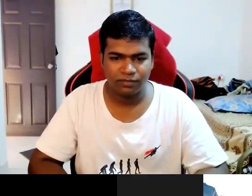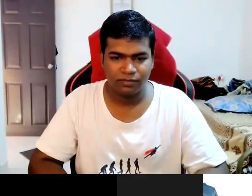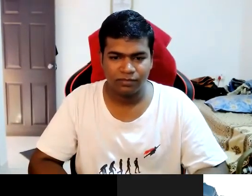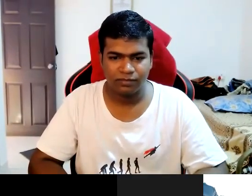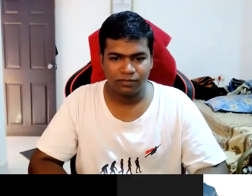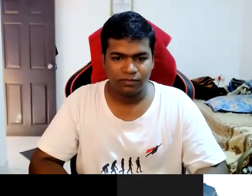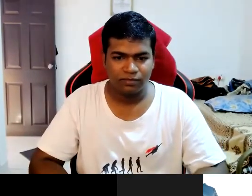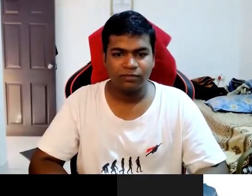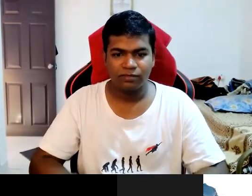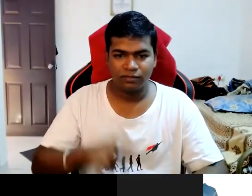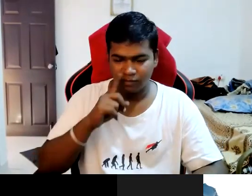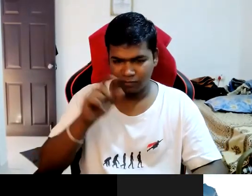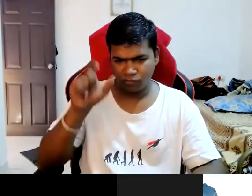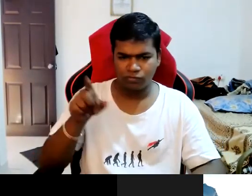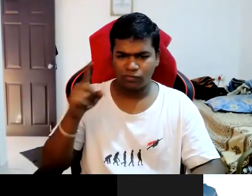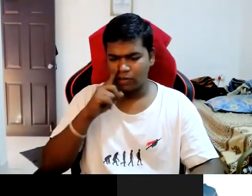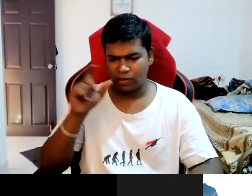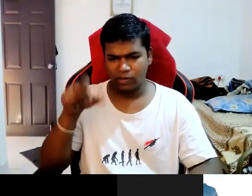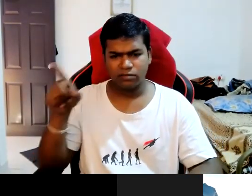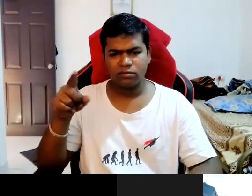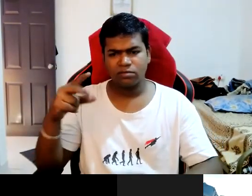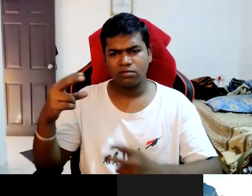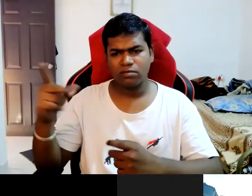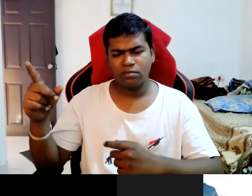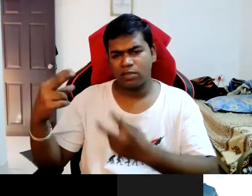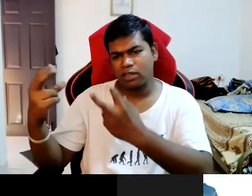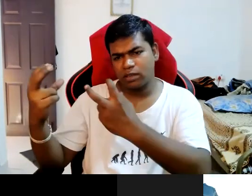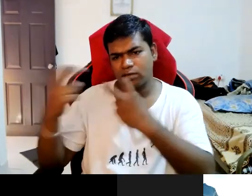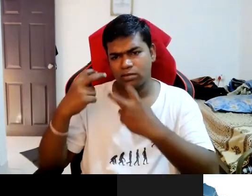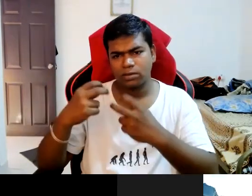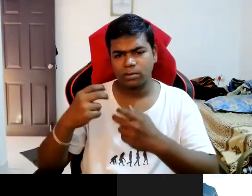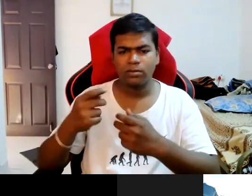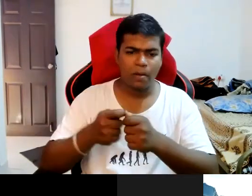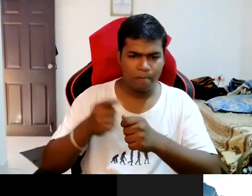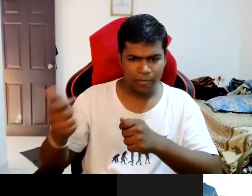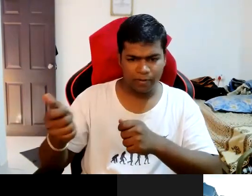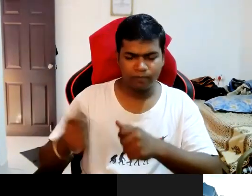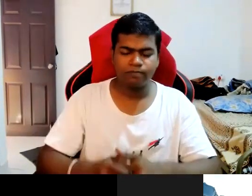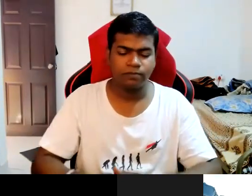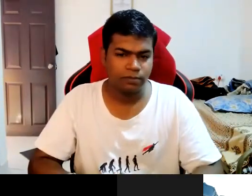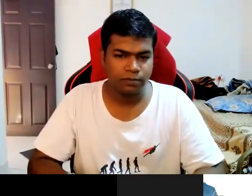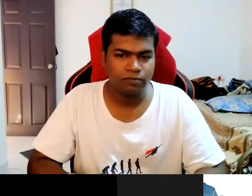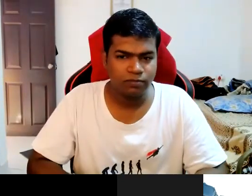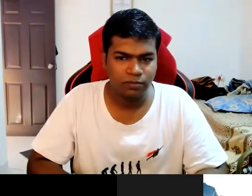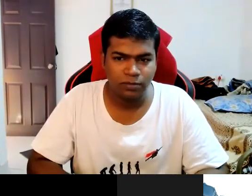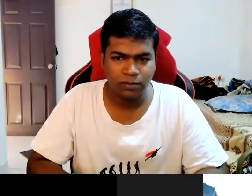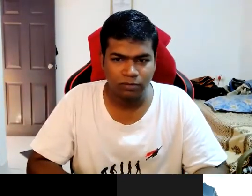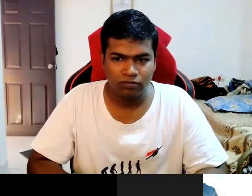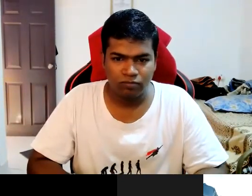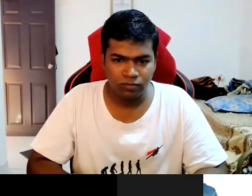one lady caretaker and she used to take care of me okay nice really nice uh to hear you